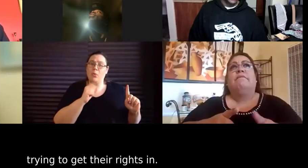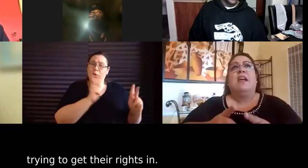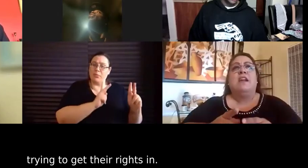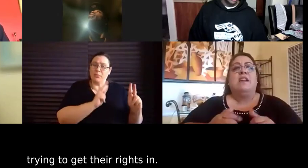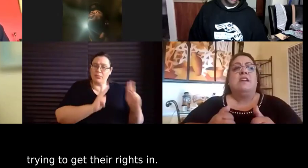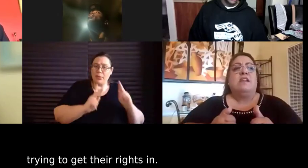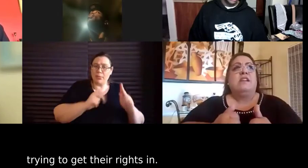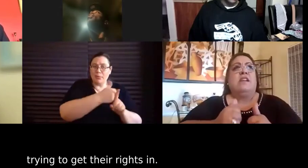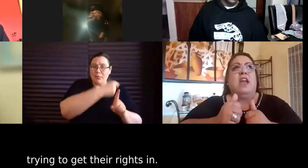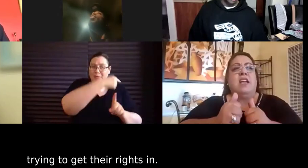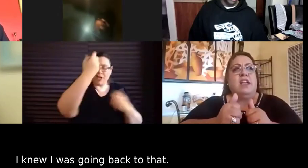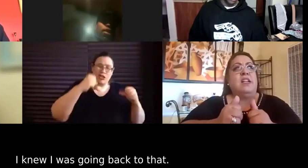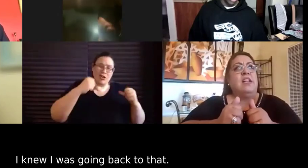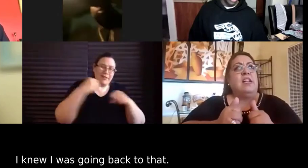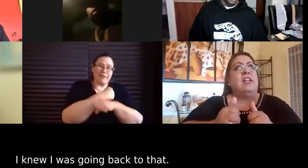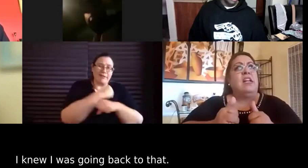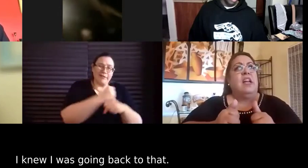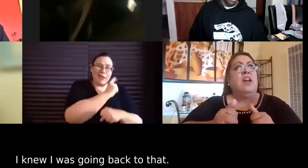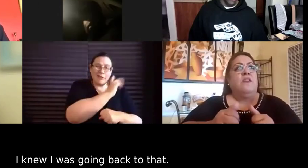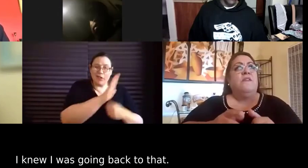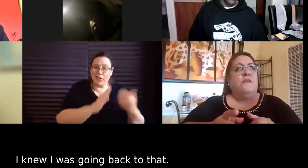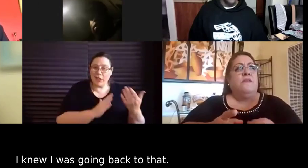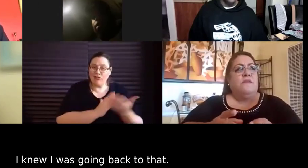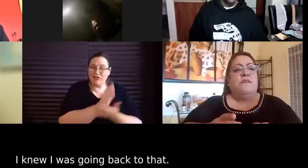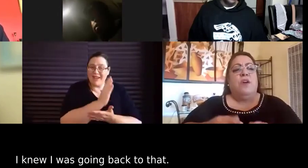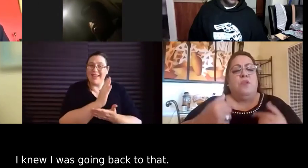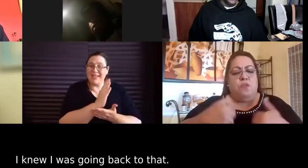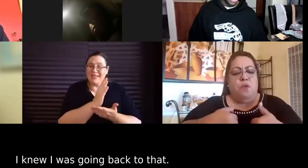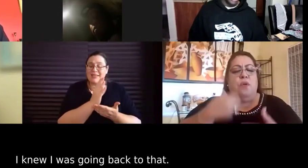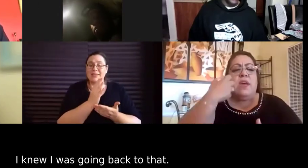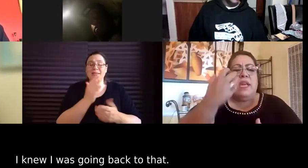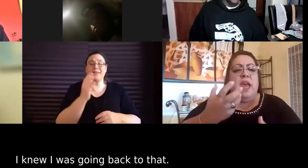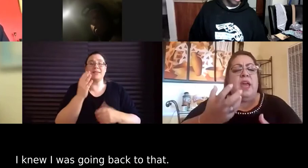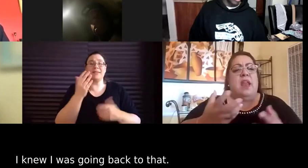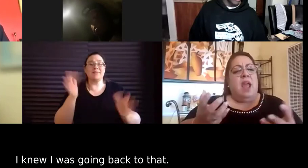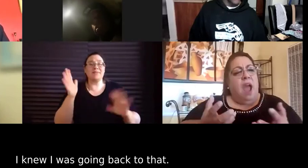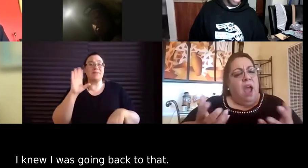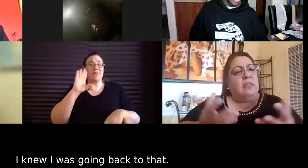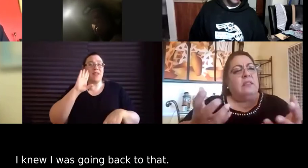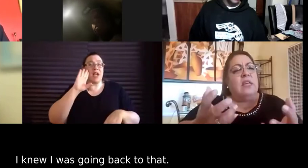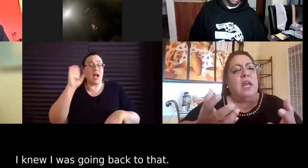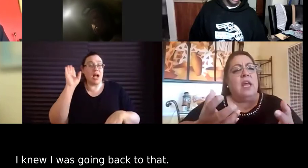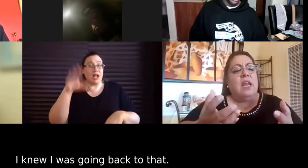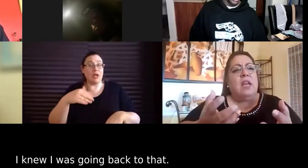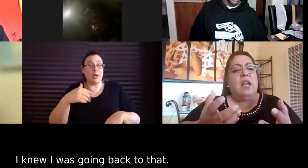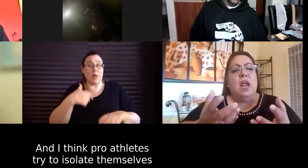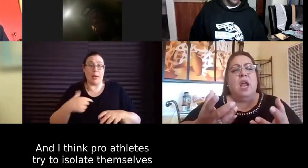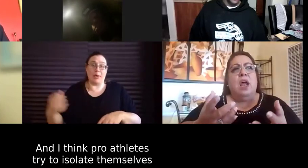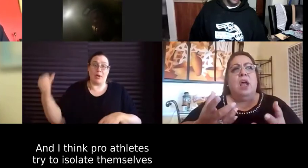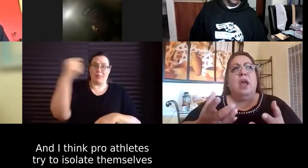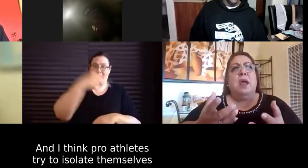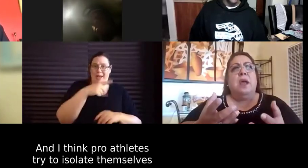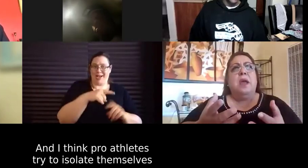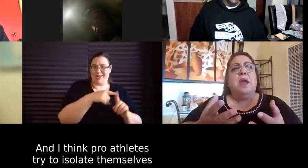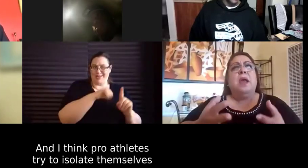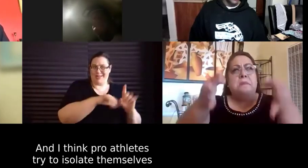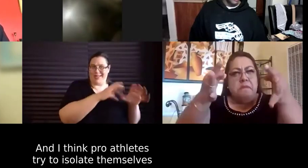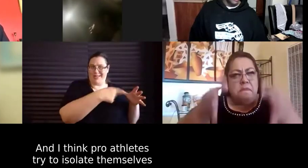stuff like that. So I knew that I was going back to that. And I think,